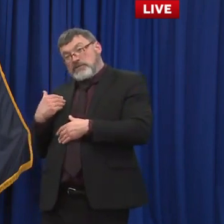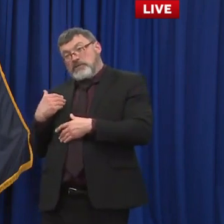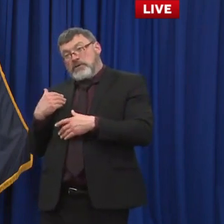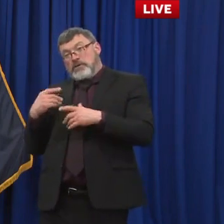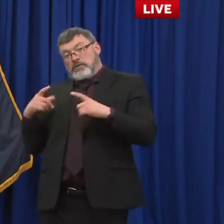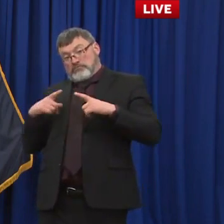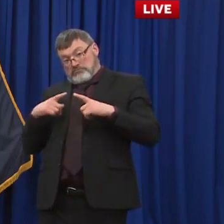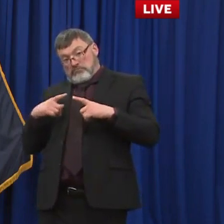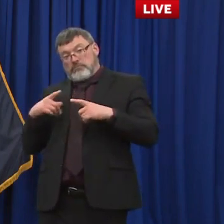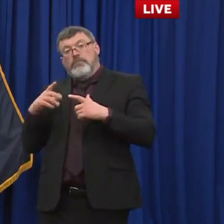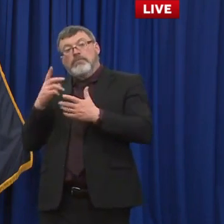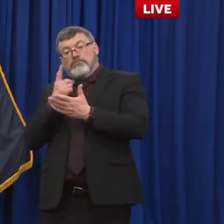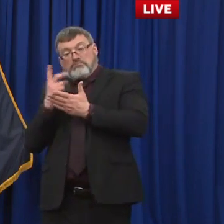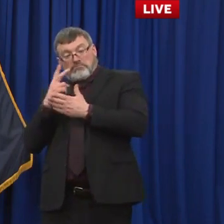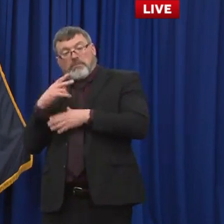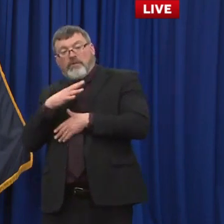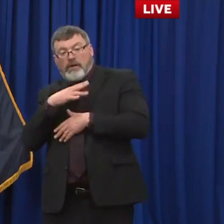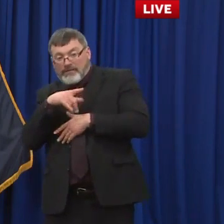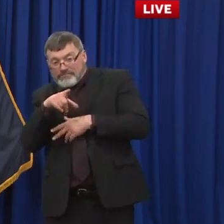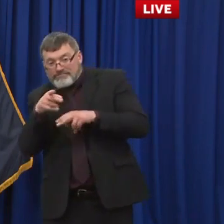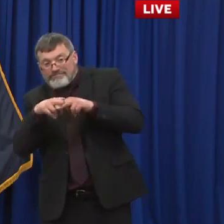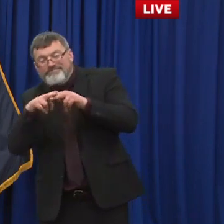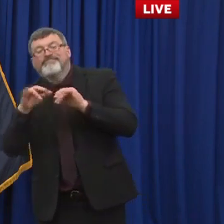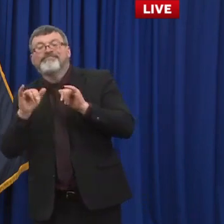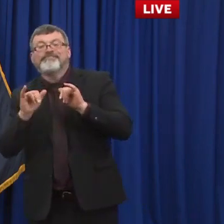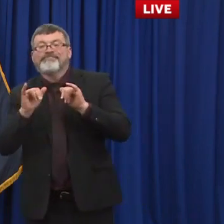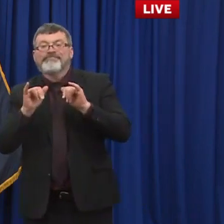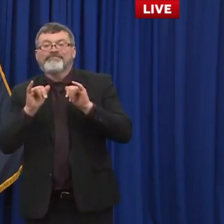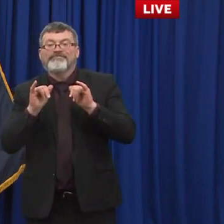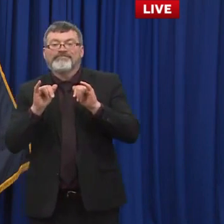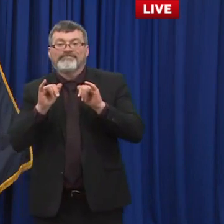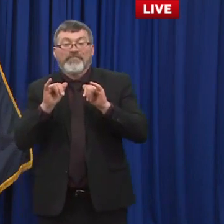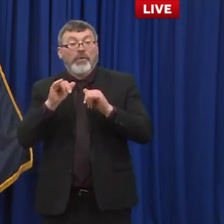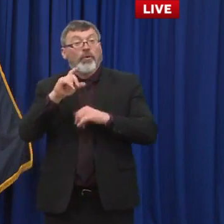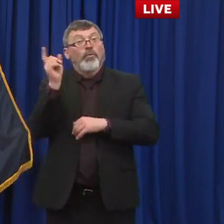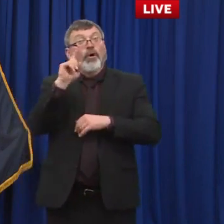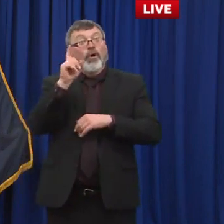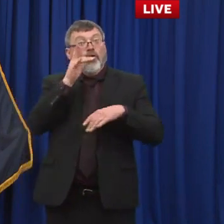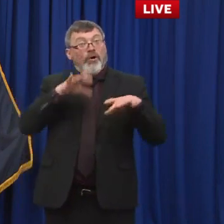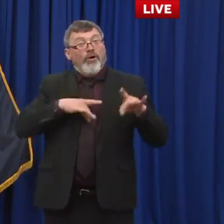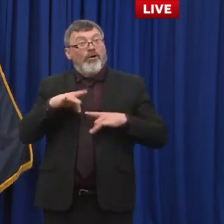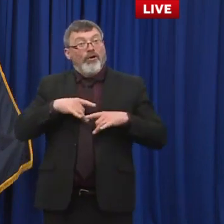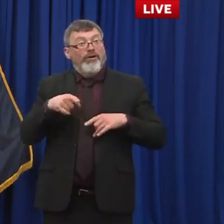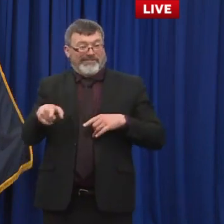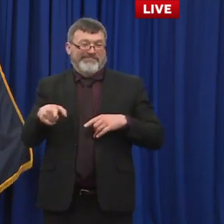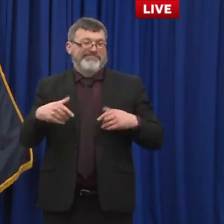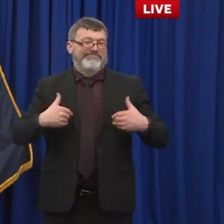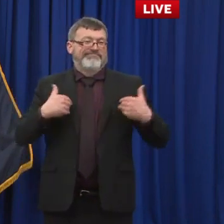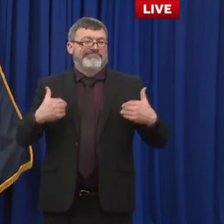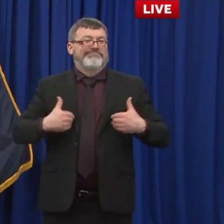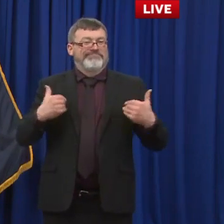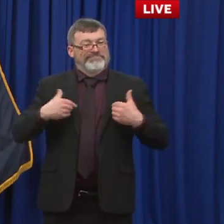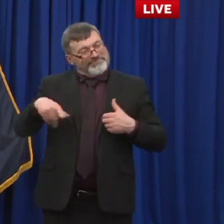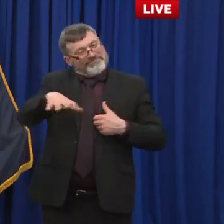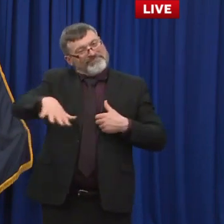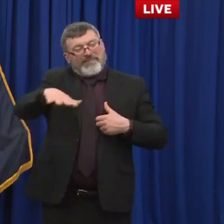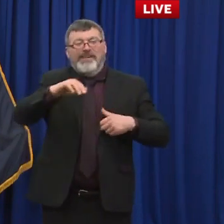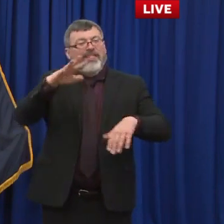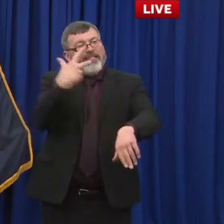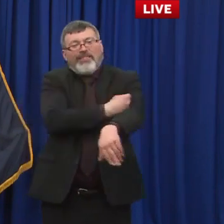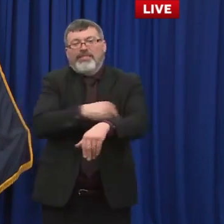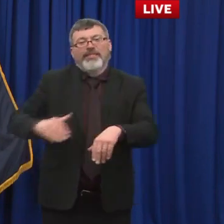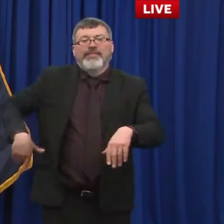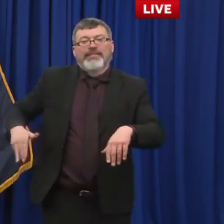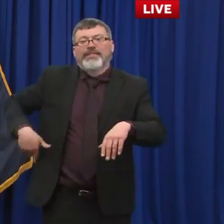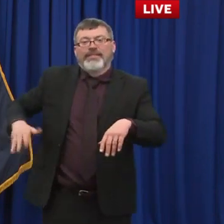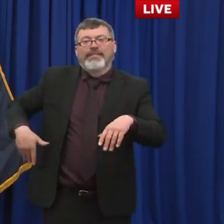uh more um has a bit more strength to manage the symptoms that can come with that um that's exactly why our fatality rate is just so low